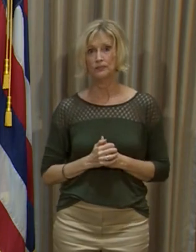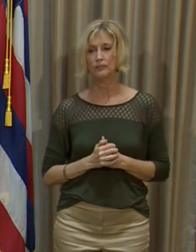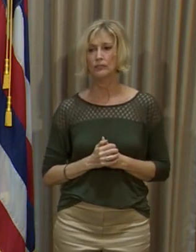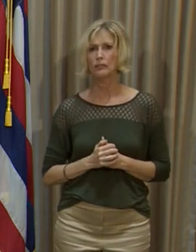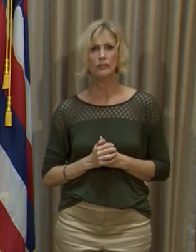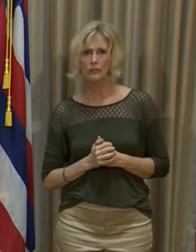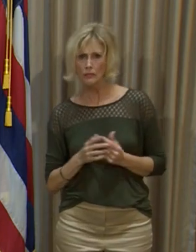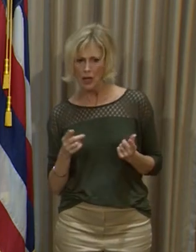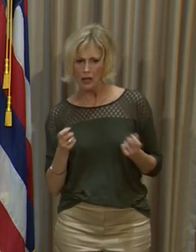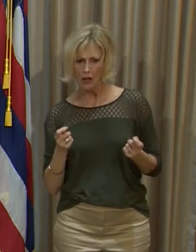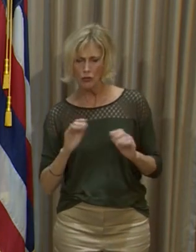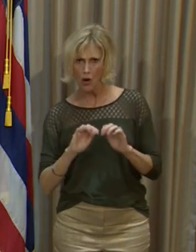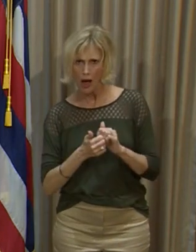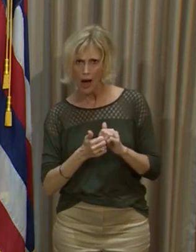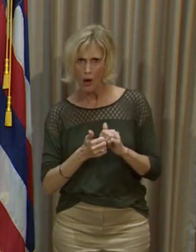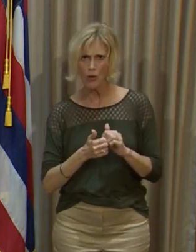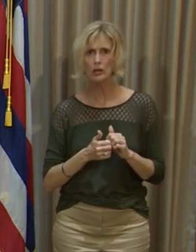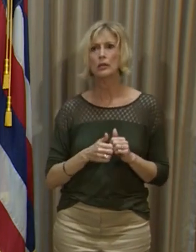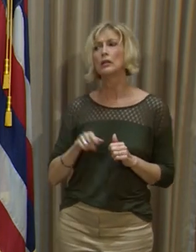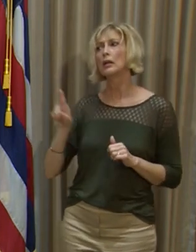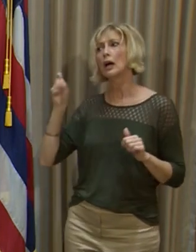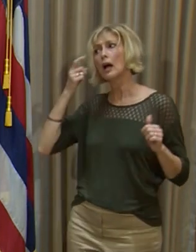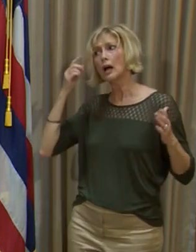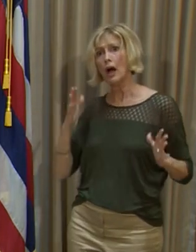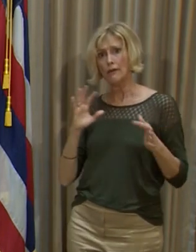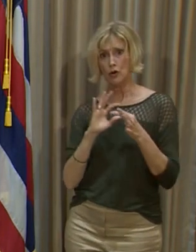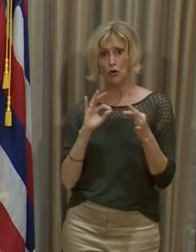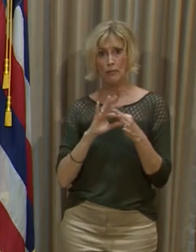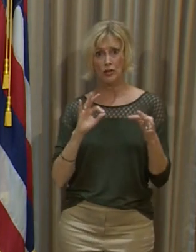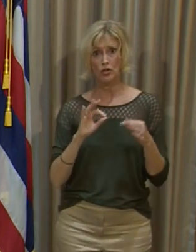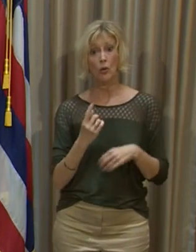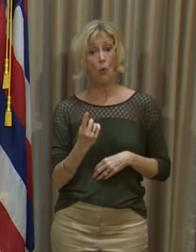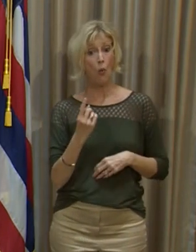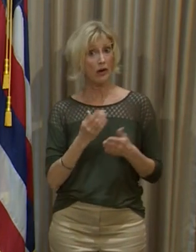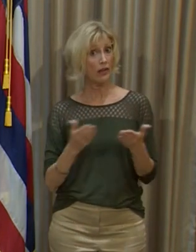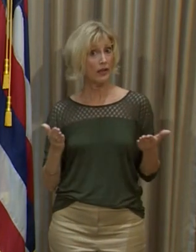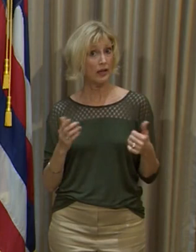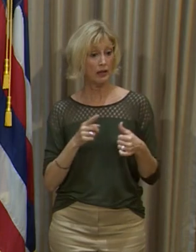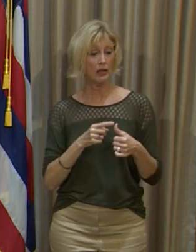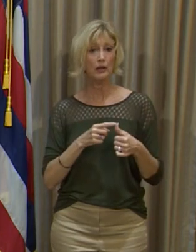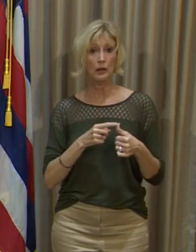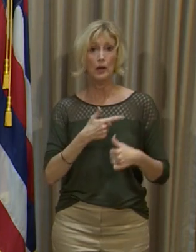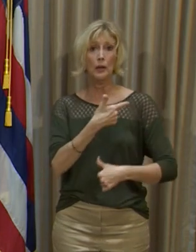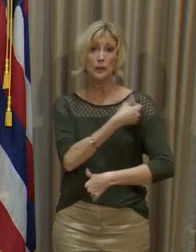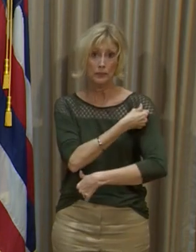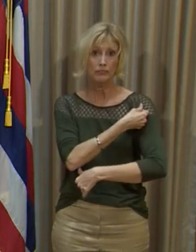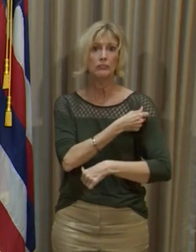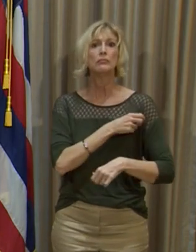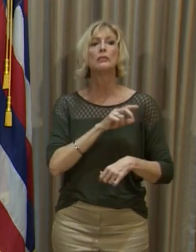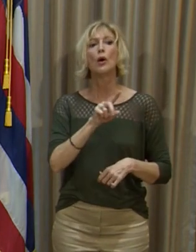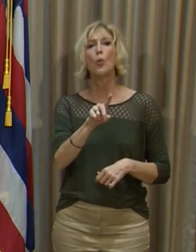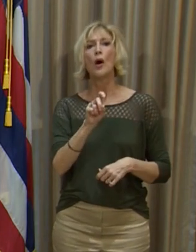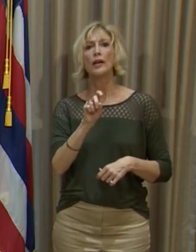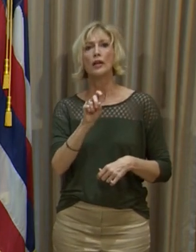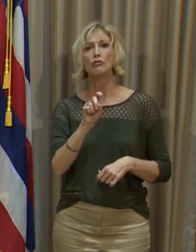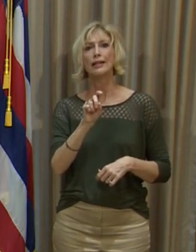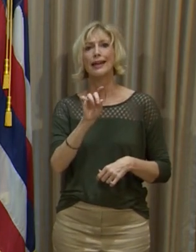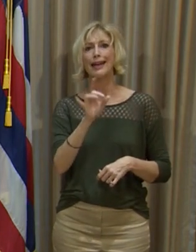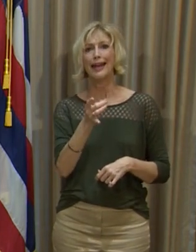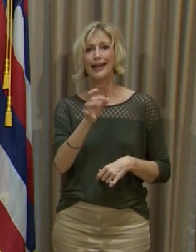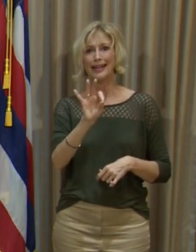How can we control this? Well, the Gov pointed out one of our weapons is vaccinations, and we've given 189